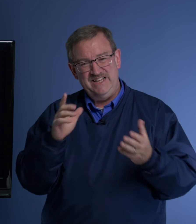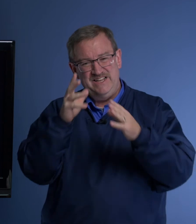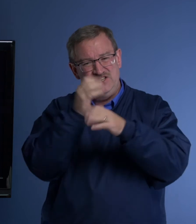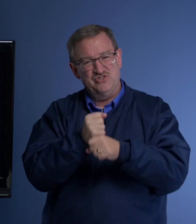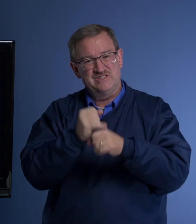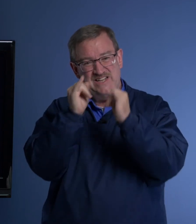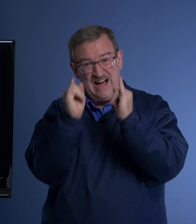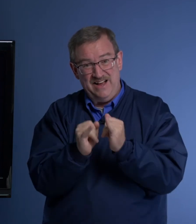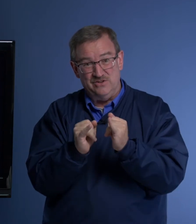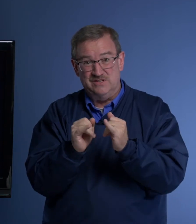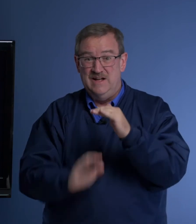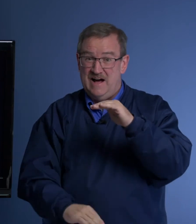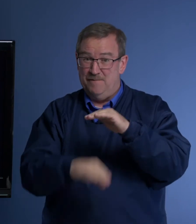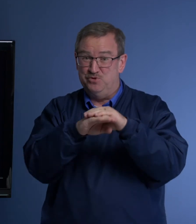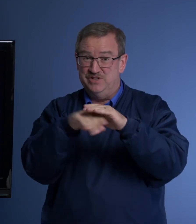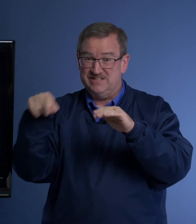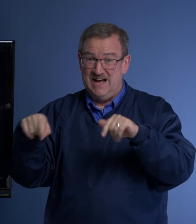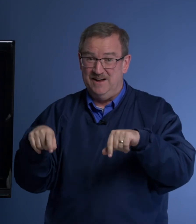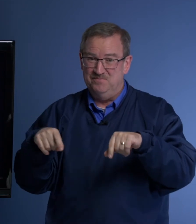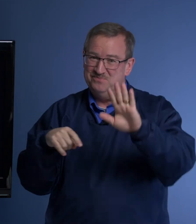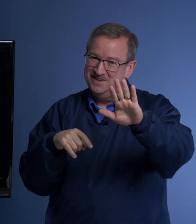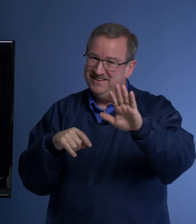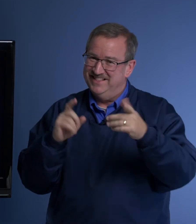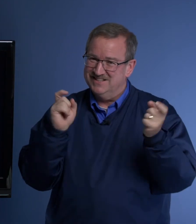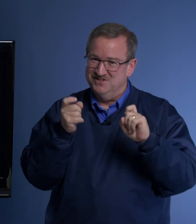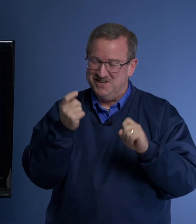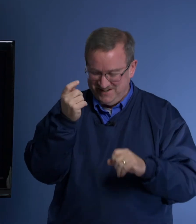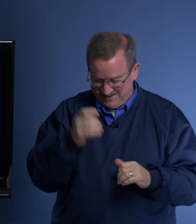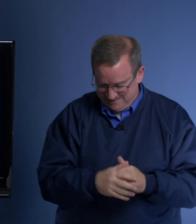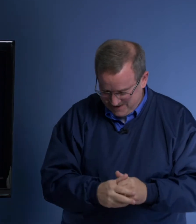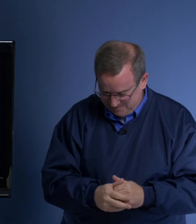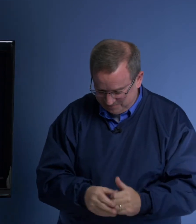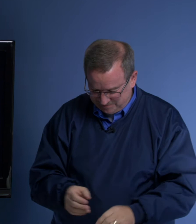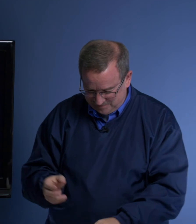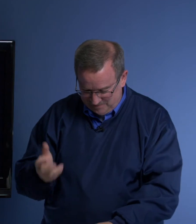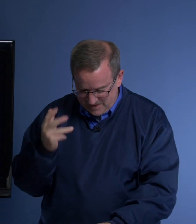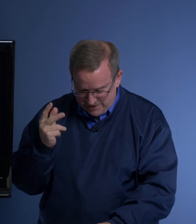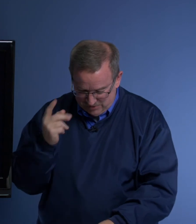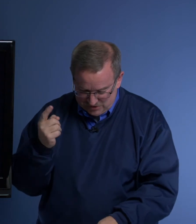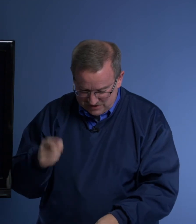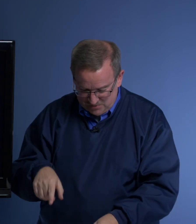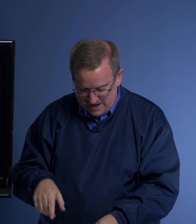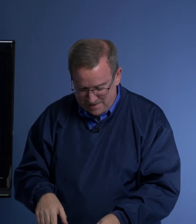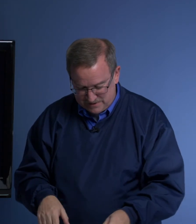he's trusting idols up to this time. That's going to change in a little bit. But I want you to see what happens.